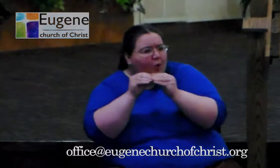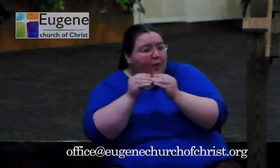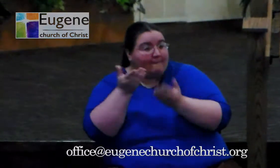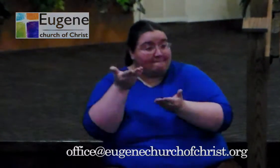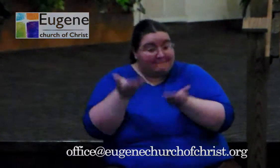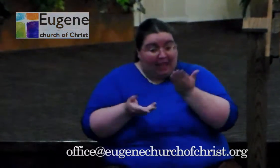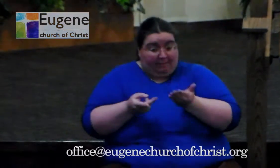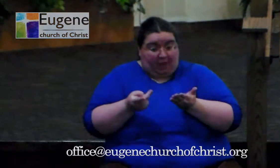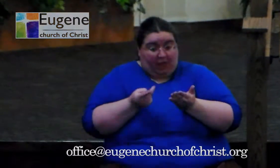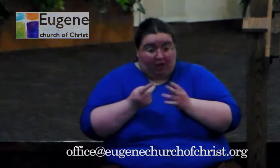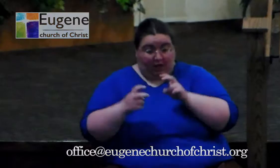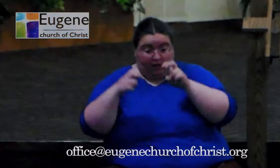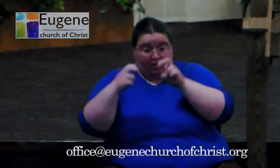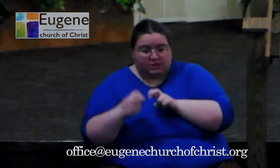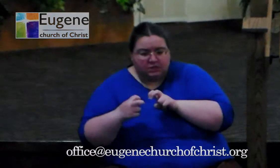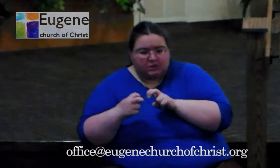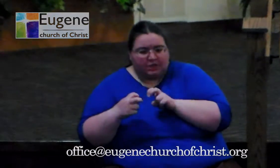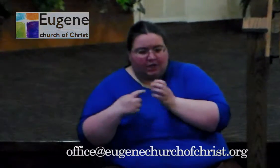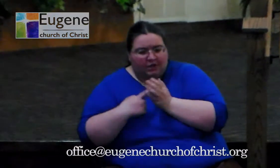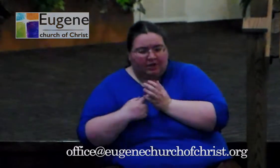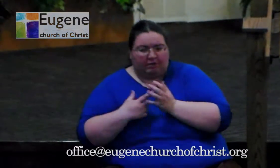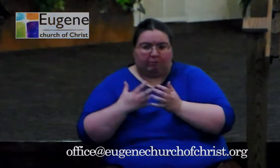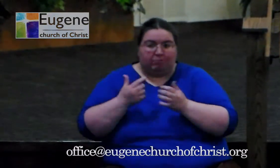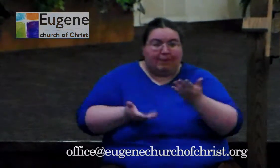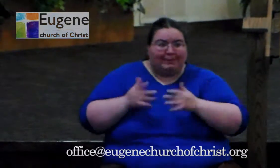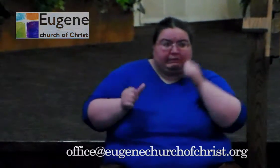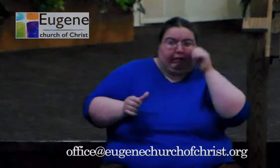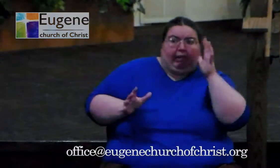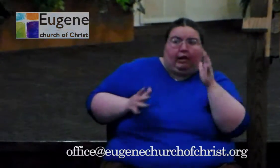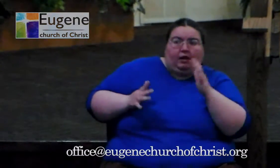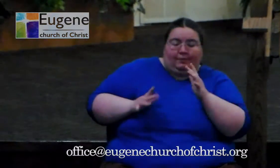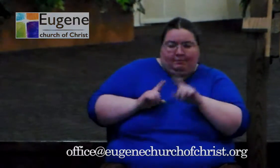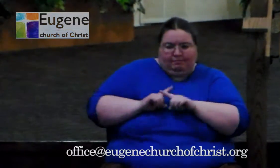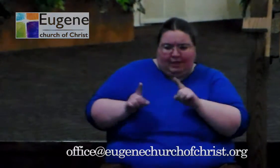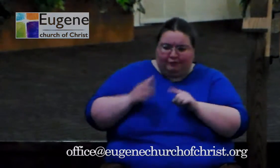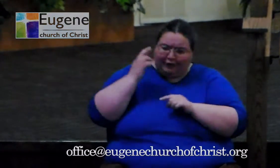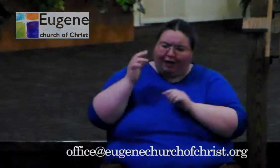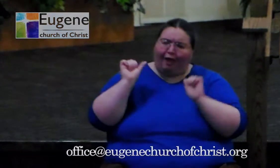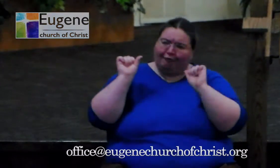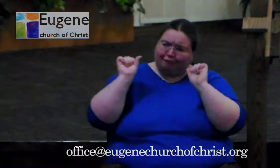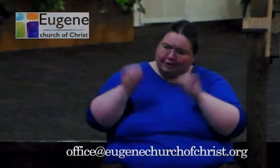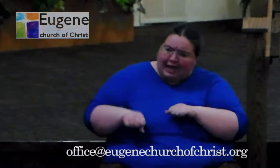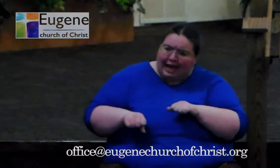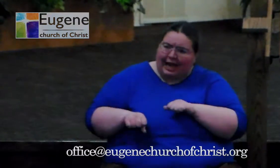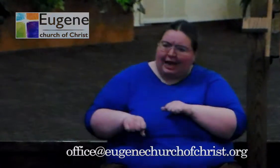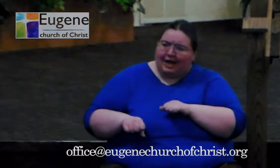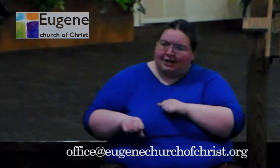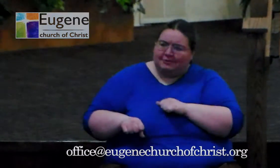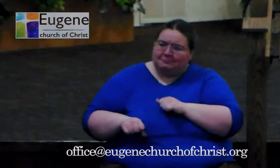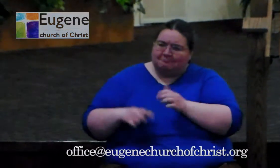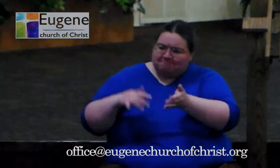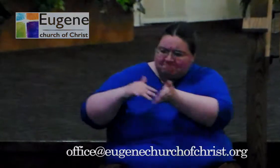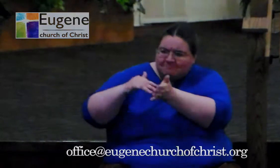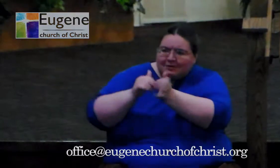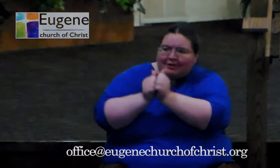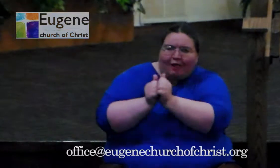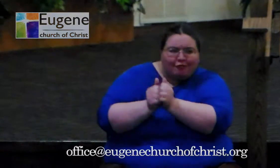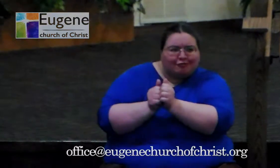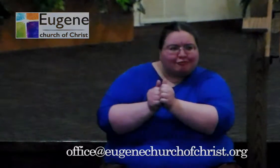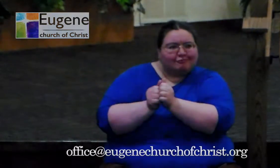Bible, which freaks you out a little bit at first, and then you realize you two are capable of sitting down and looking at a book together, and it's okay. And maybe you come and you